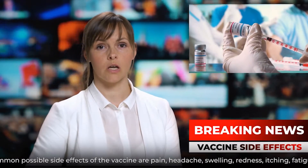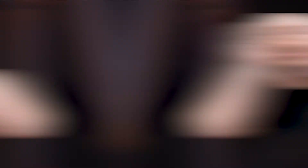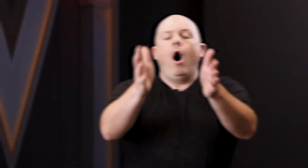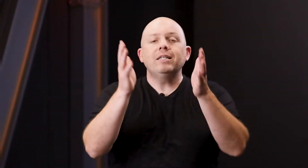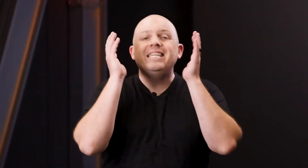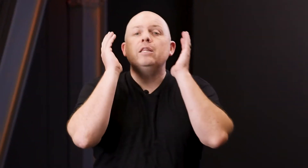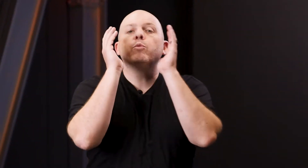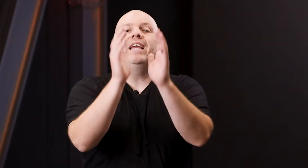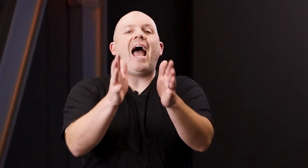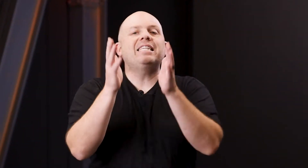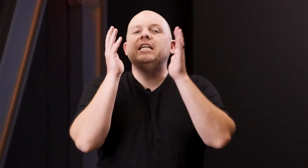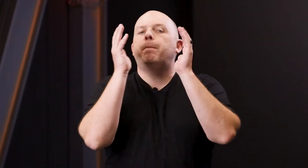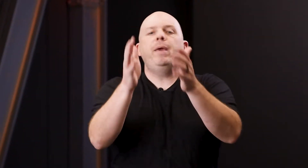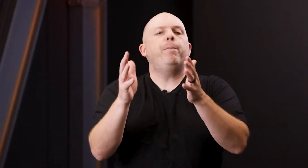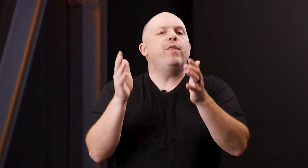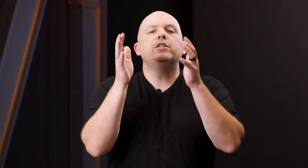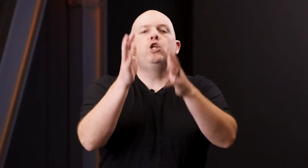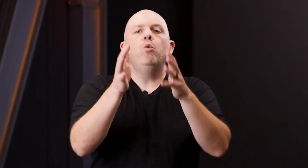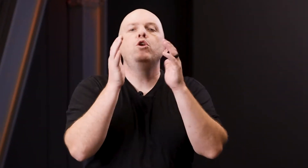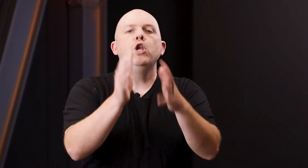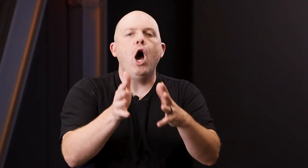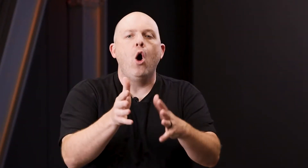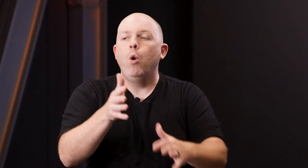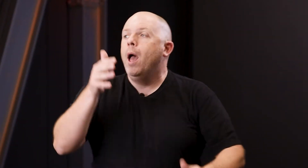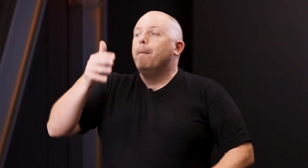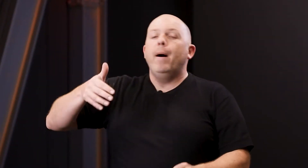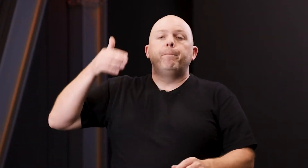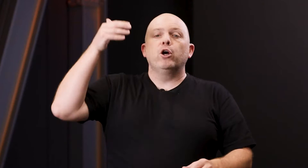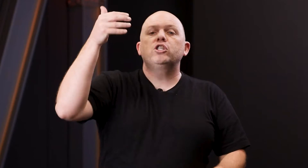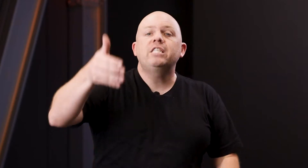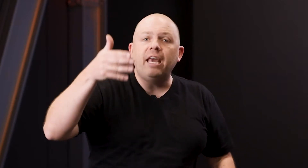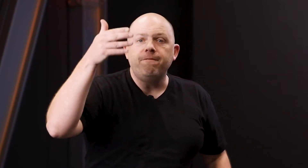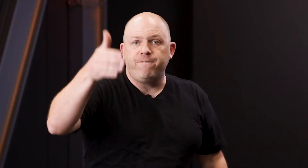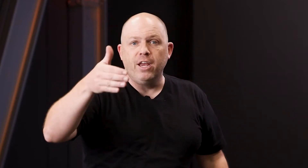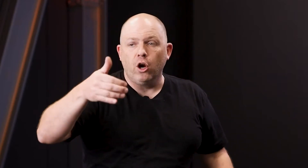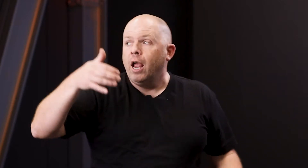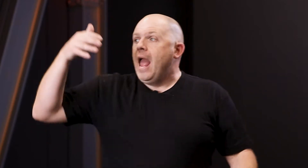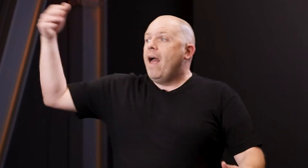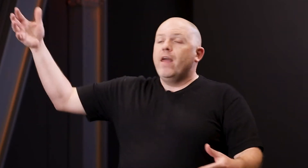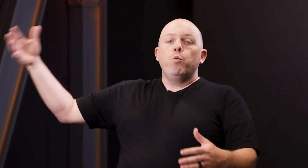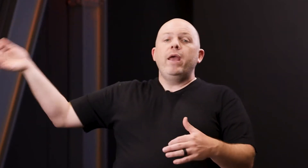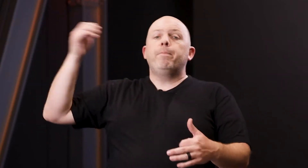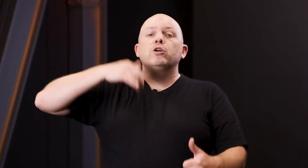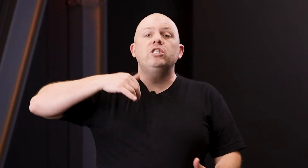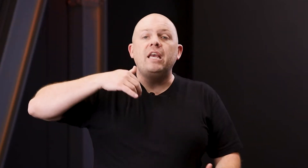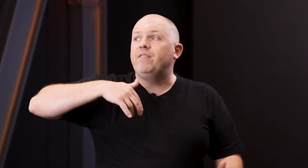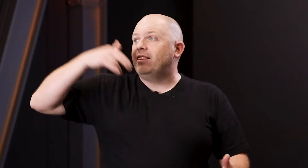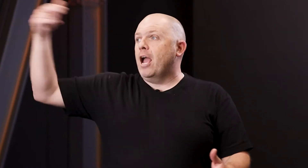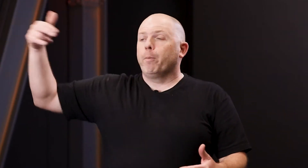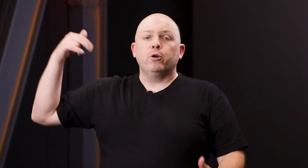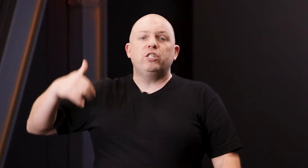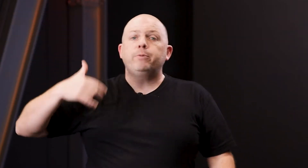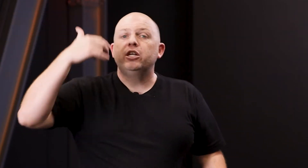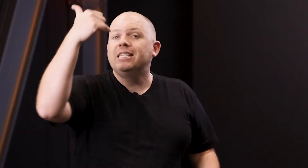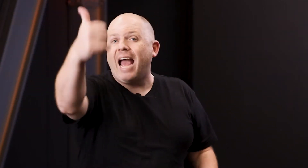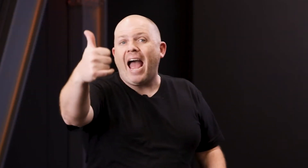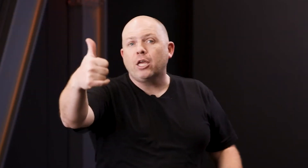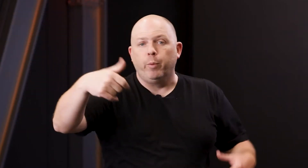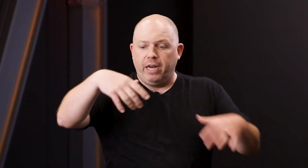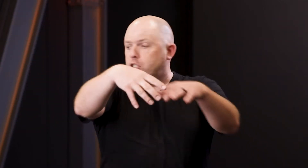are constantly reacting to people that don't know, but perceive fear. And then we perceive that their perception is accurate. And